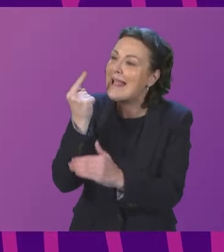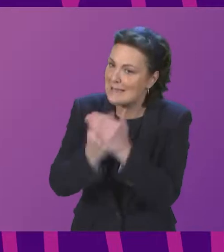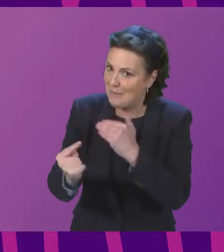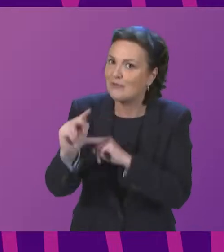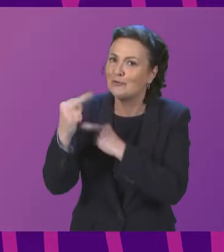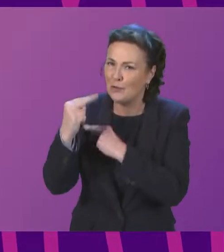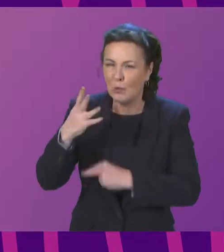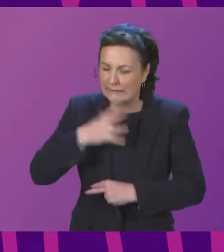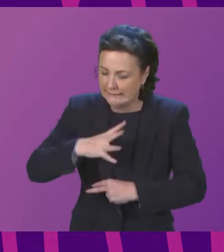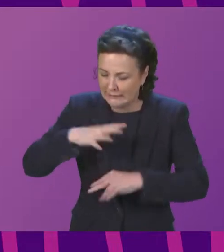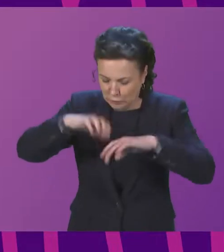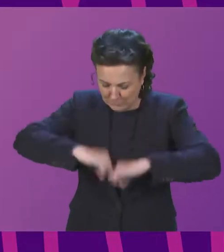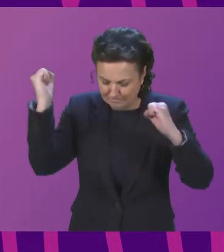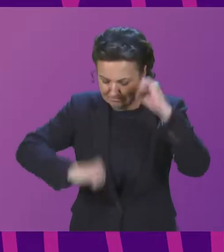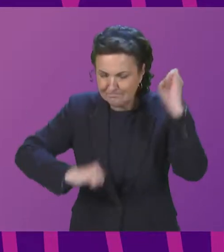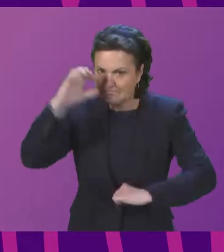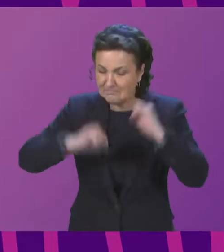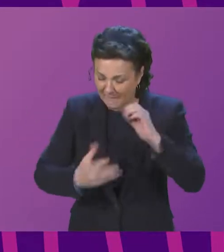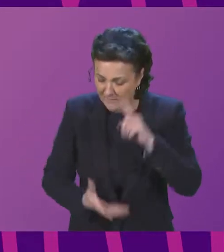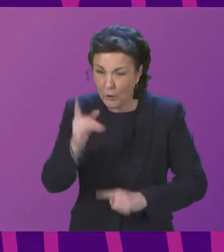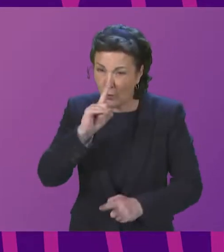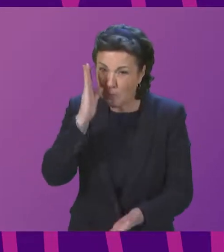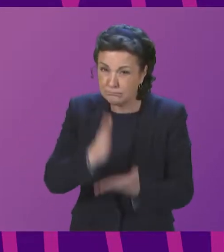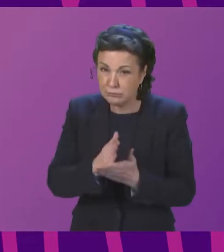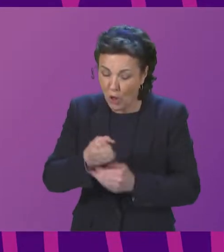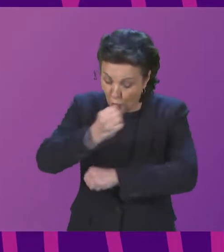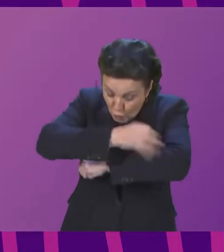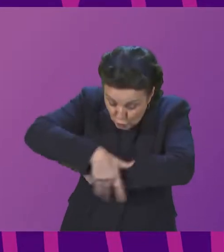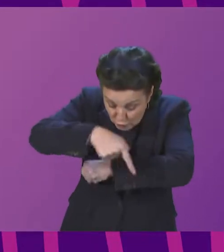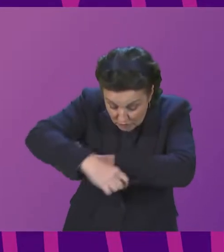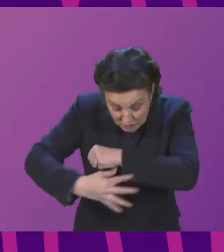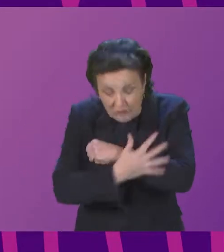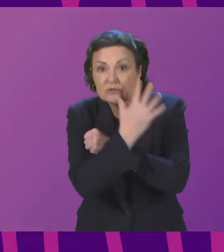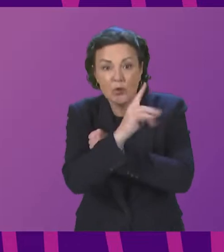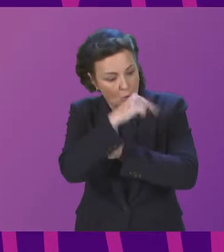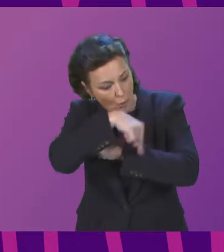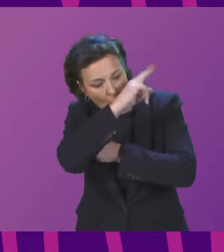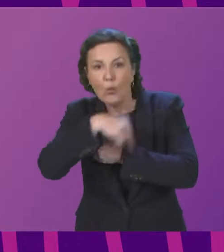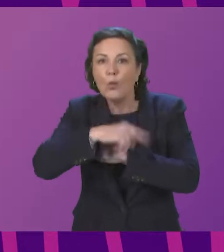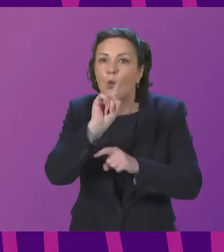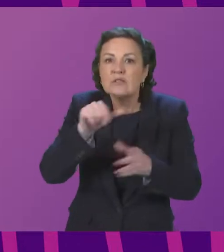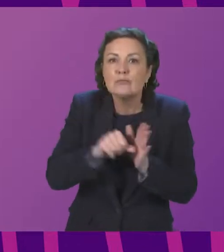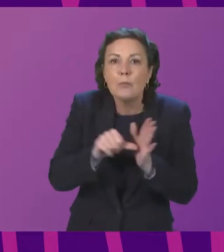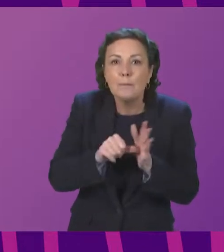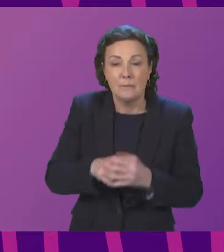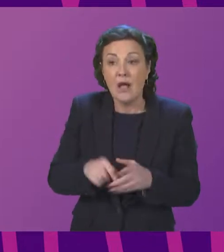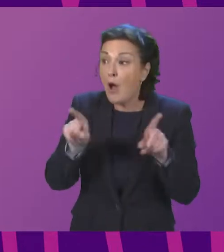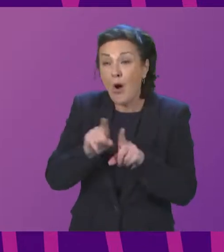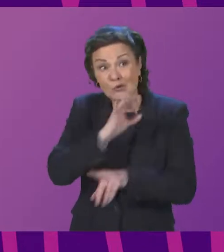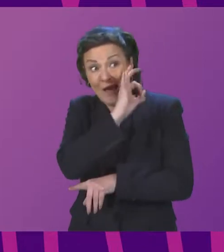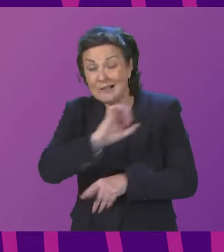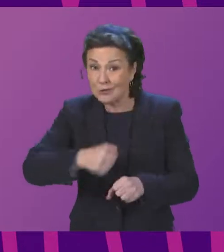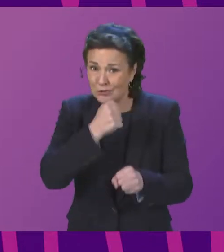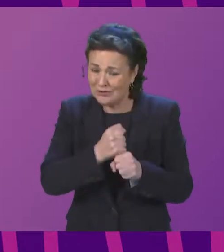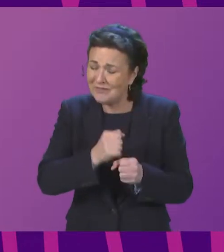the problem that that is starting to emerge here and to consider asking the Scottish Government for mesh removal and